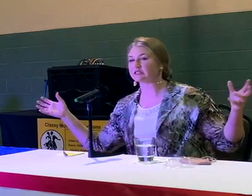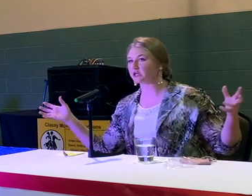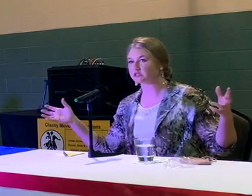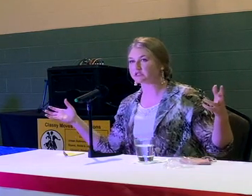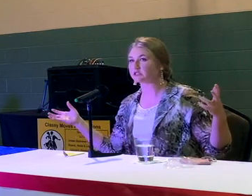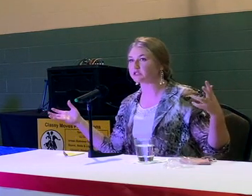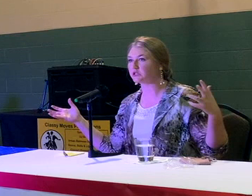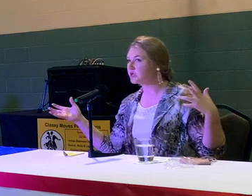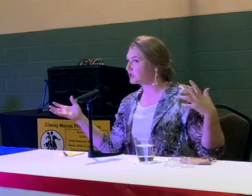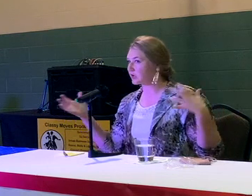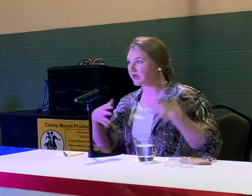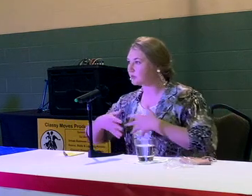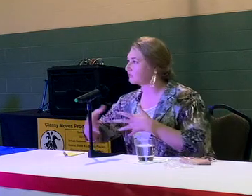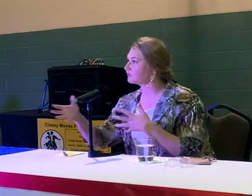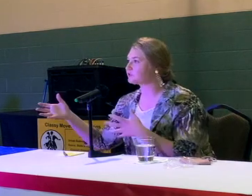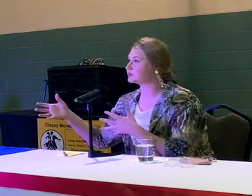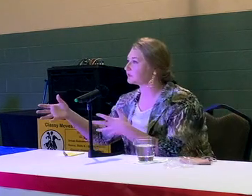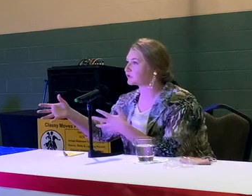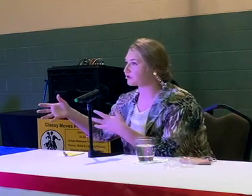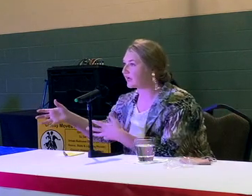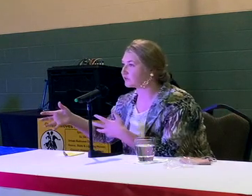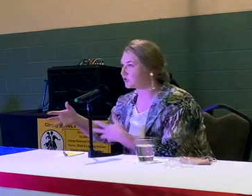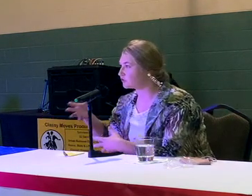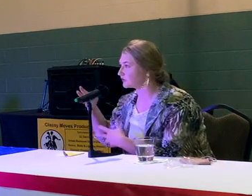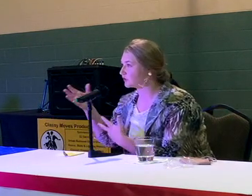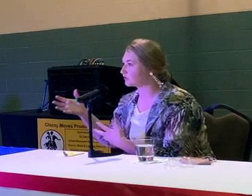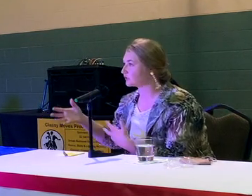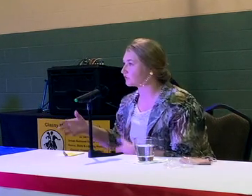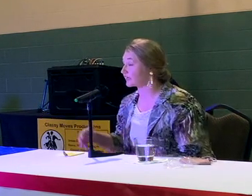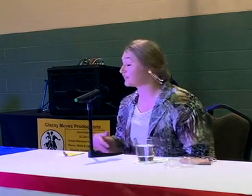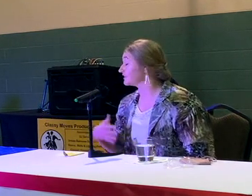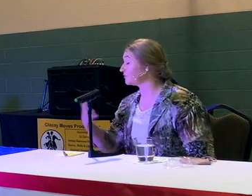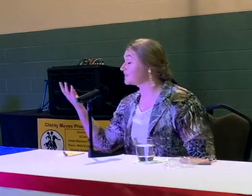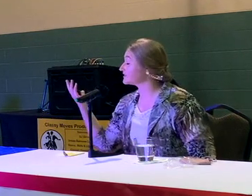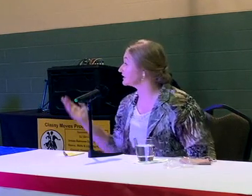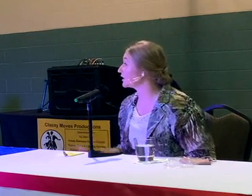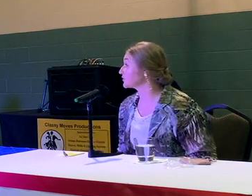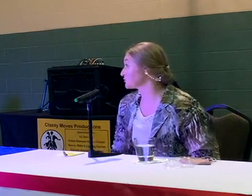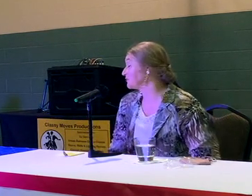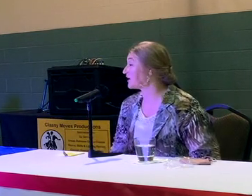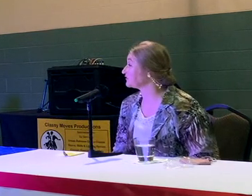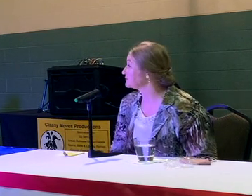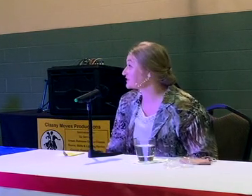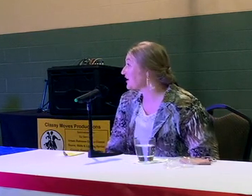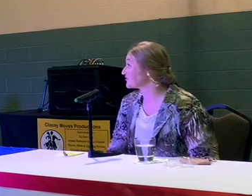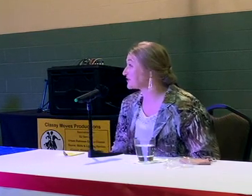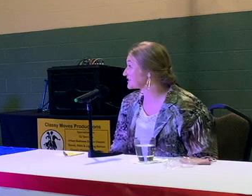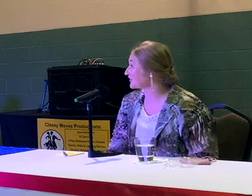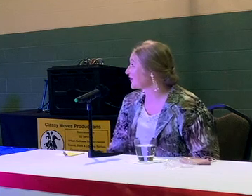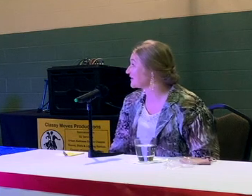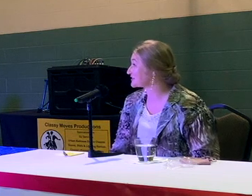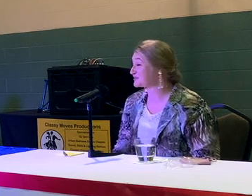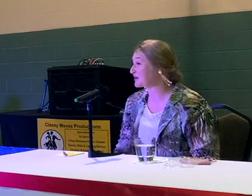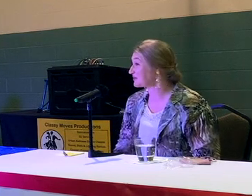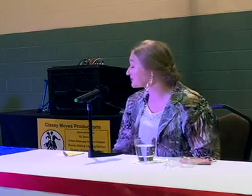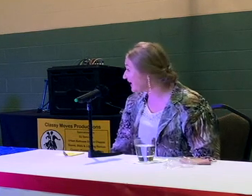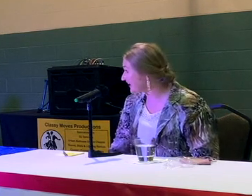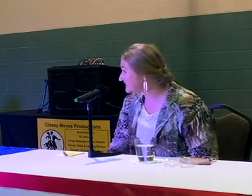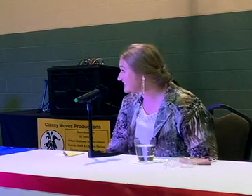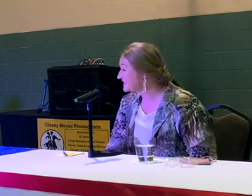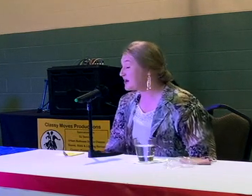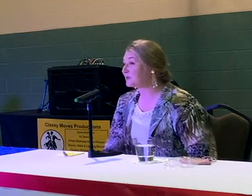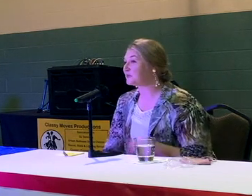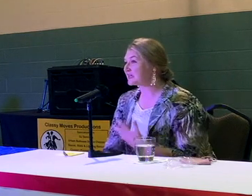the street that are still cut up and filled in with gravel over and over and over again. We they basically almost prepaid themselves because of how much has been